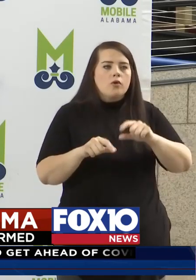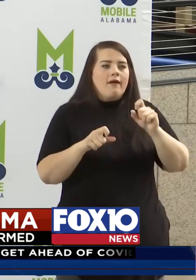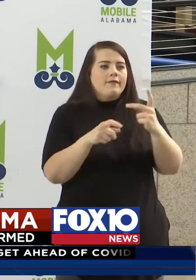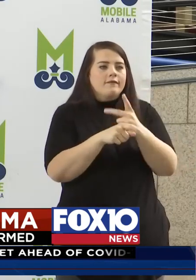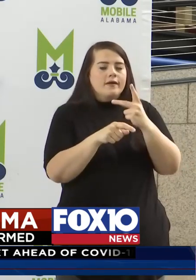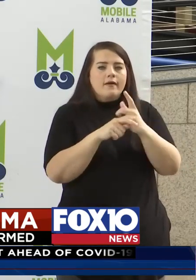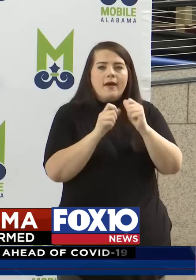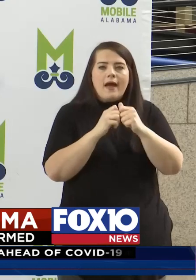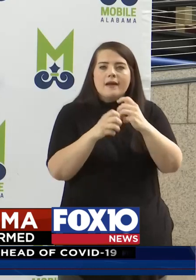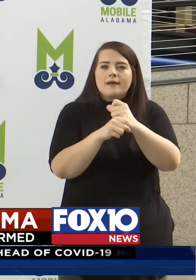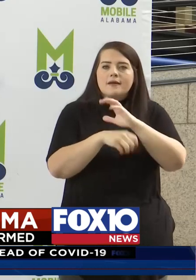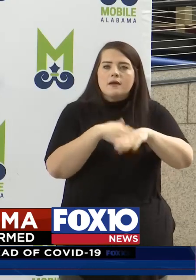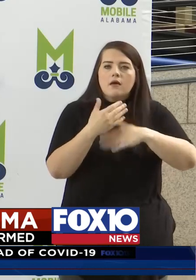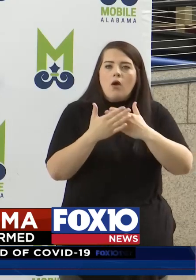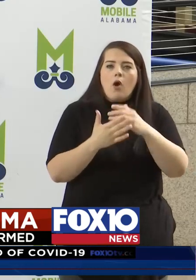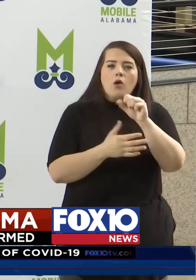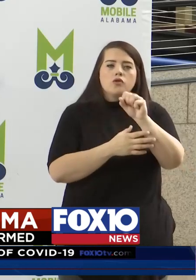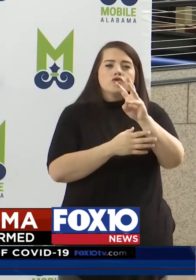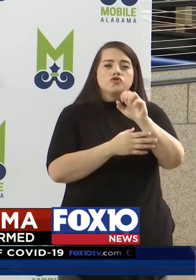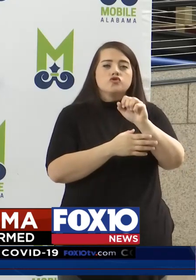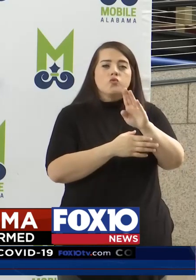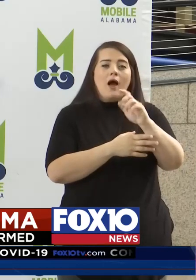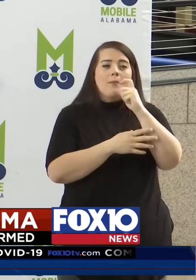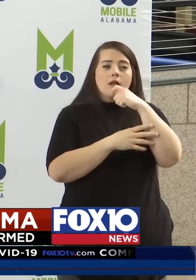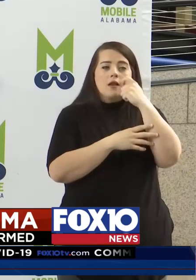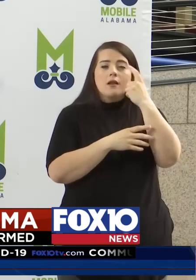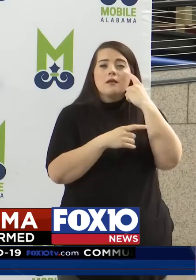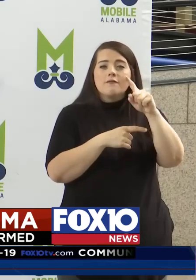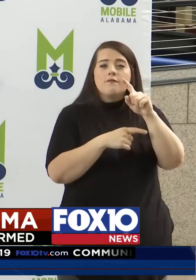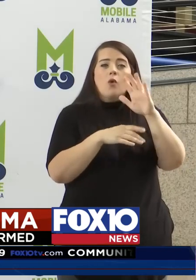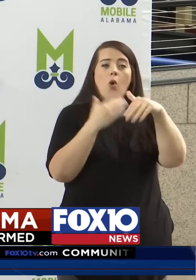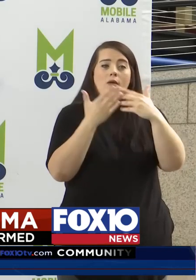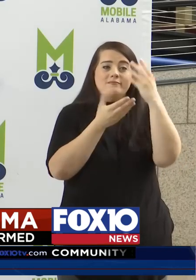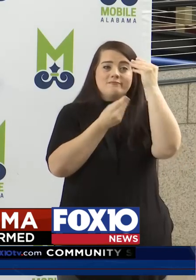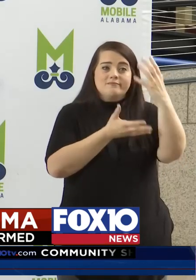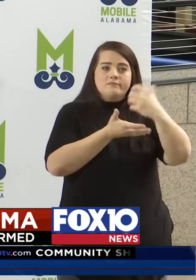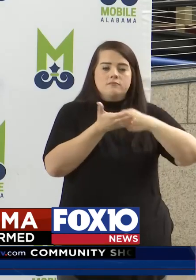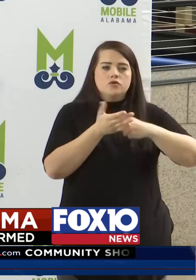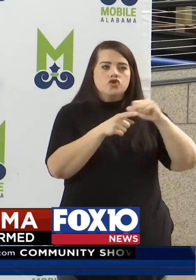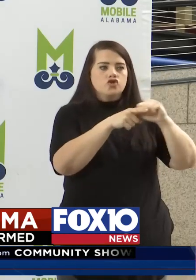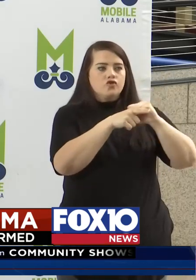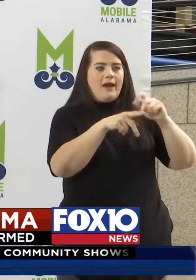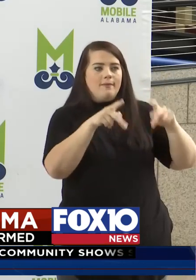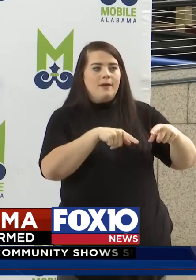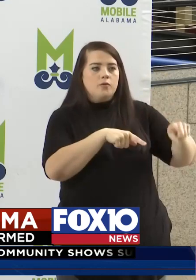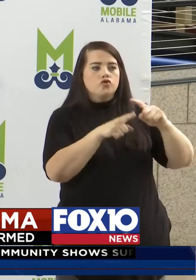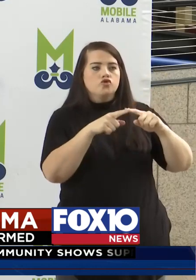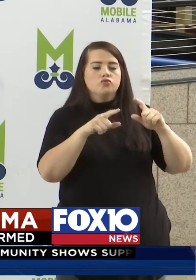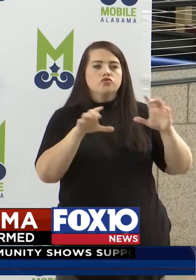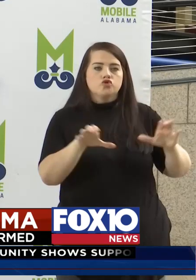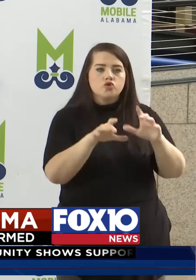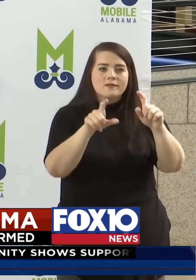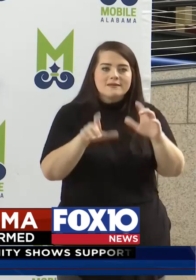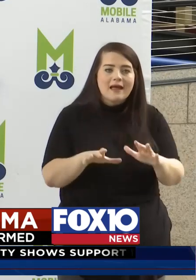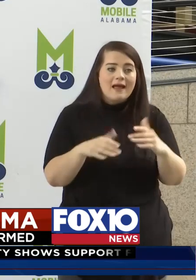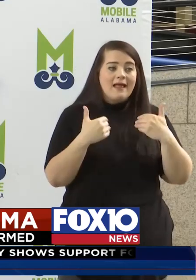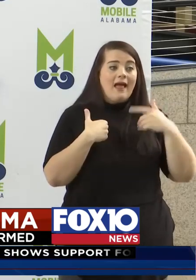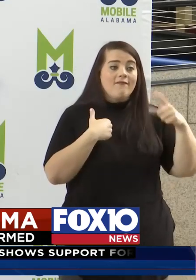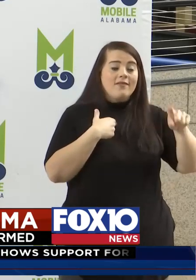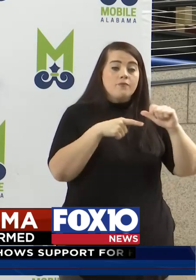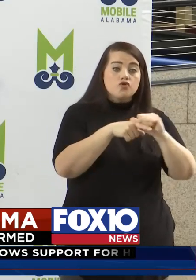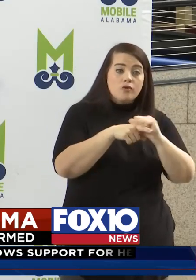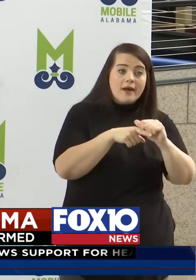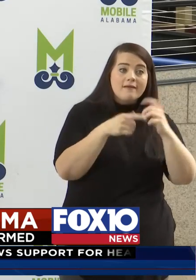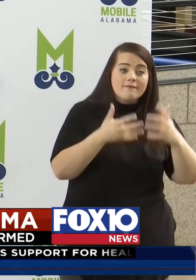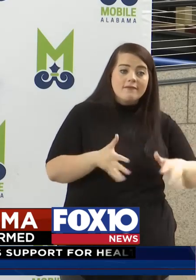figure out a way to get the swabs. Once you get the swabs, you have to train folks to actually perform the test. Once you have those folks trained, then you